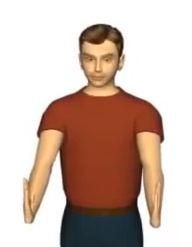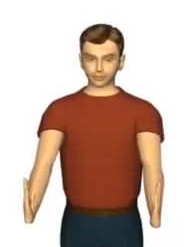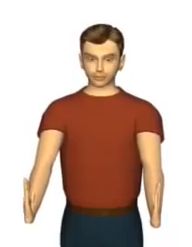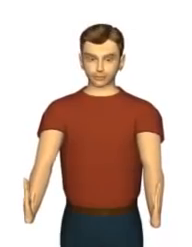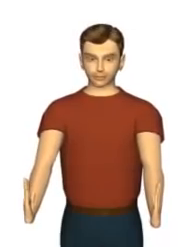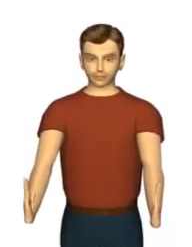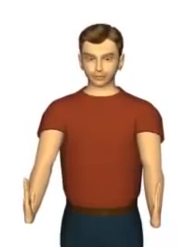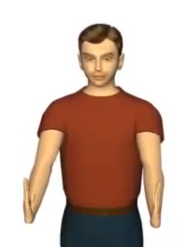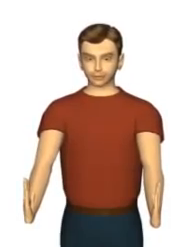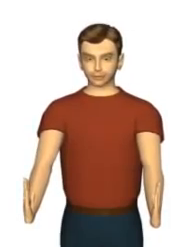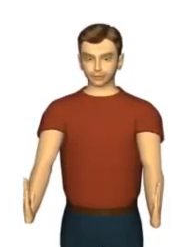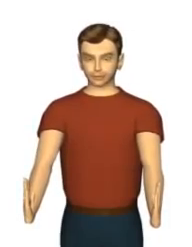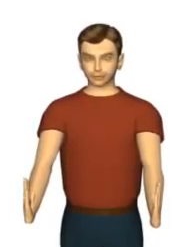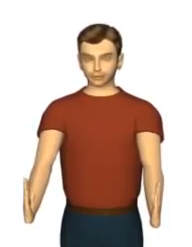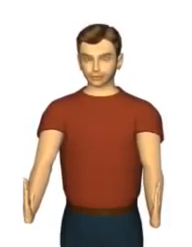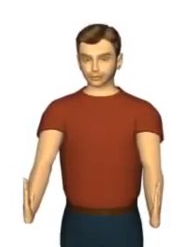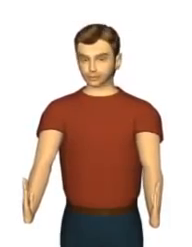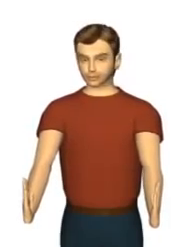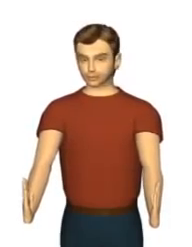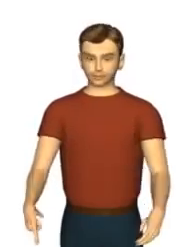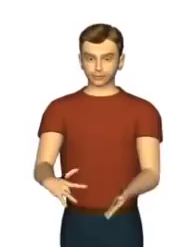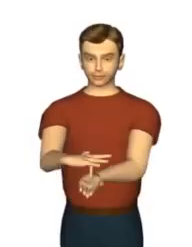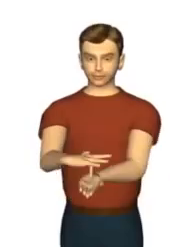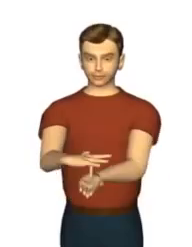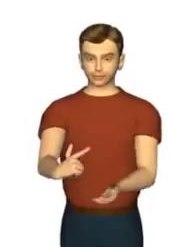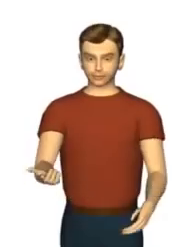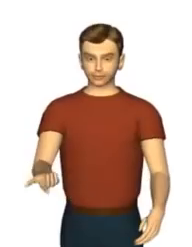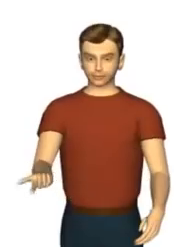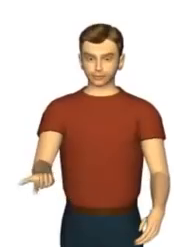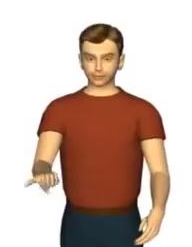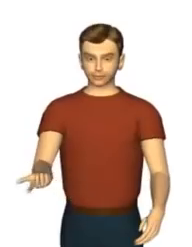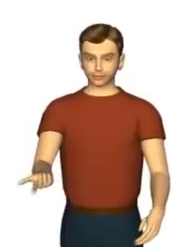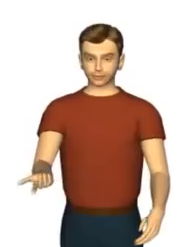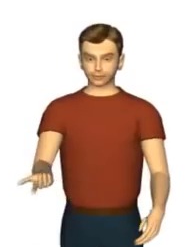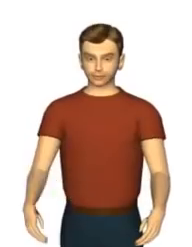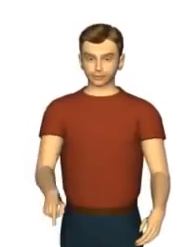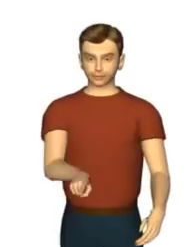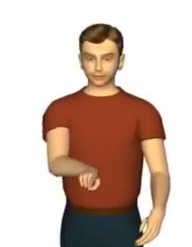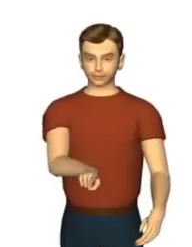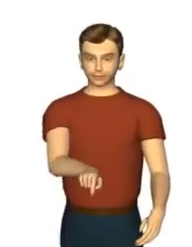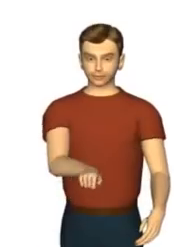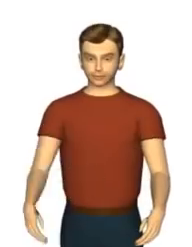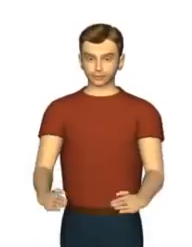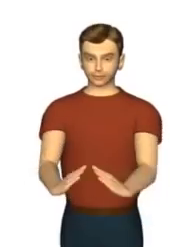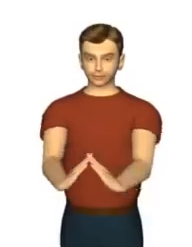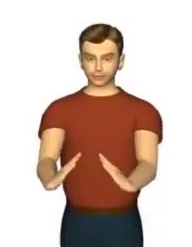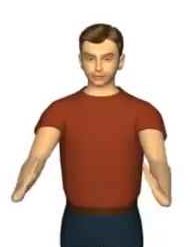generated where your and home